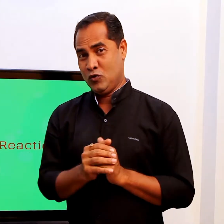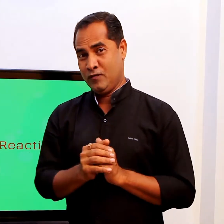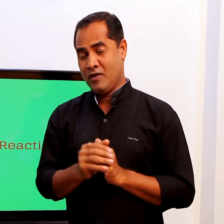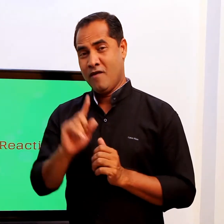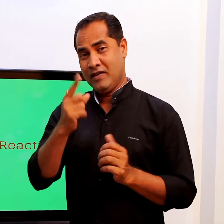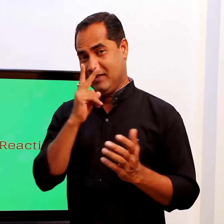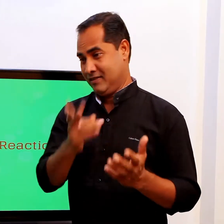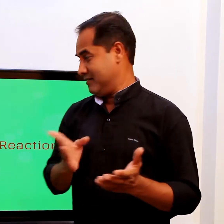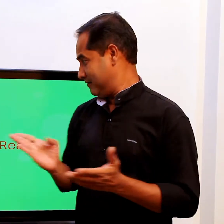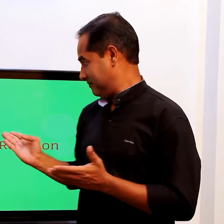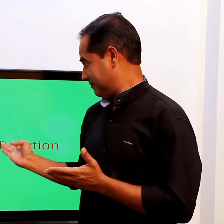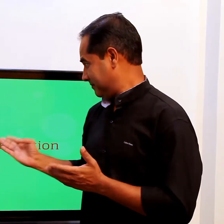I want to give you two more examples.